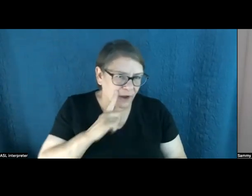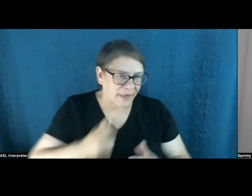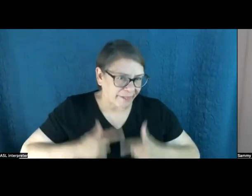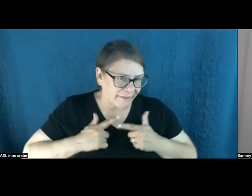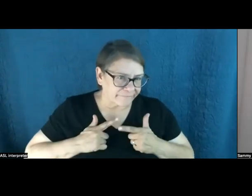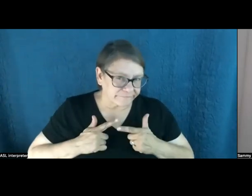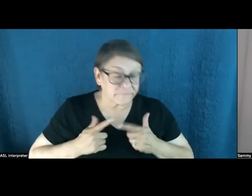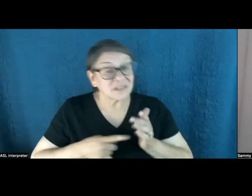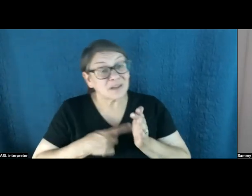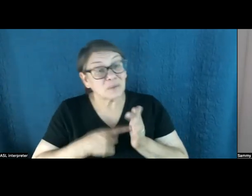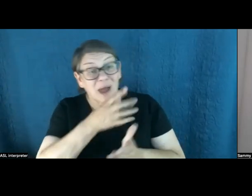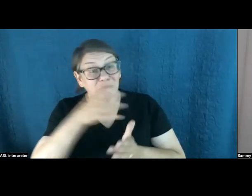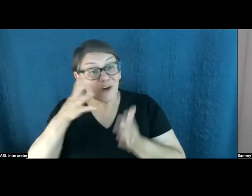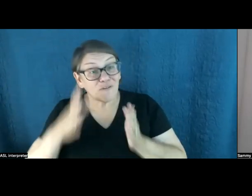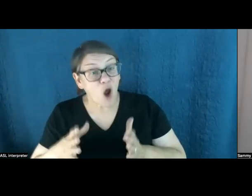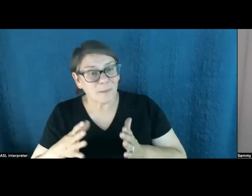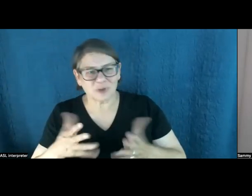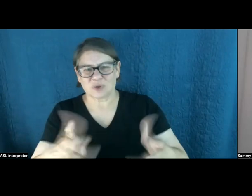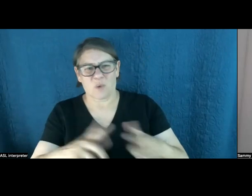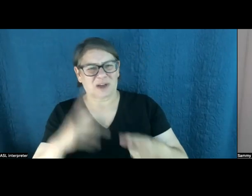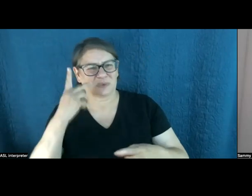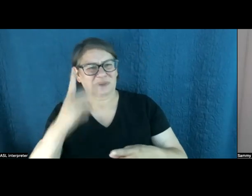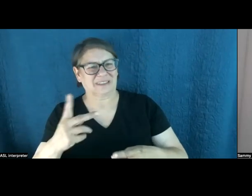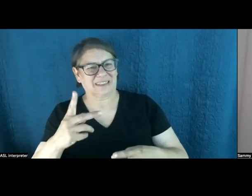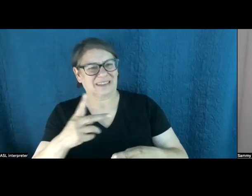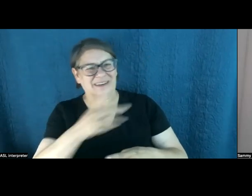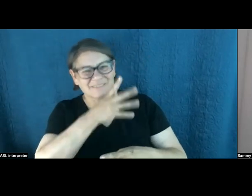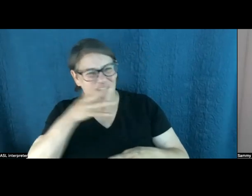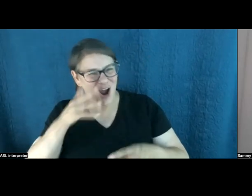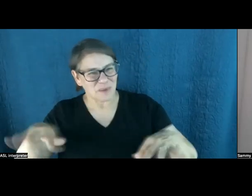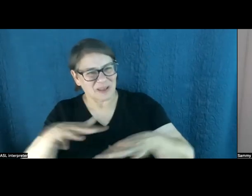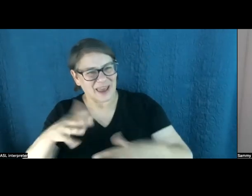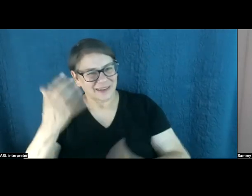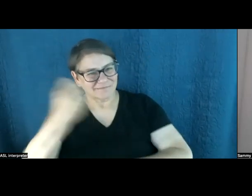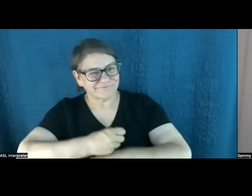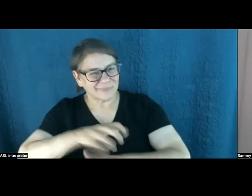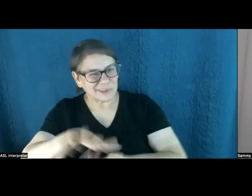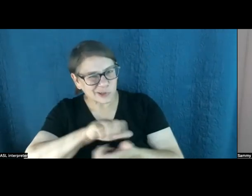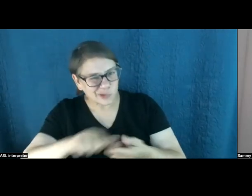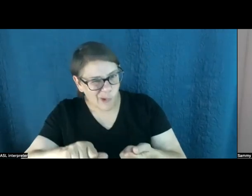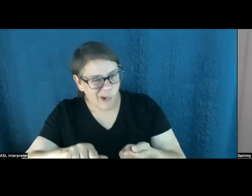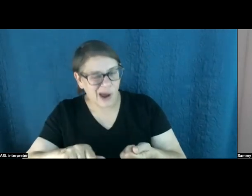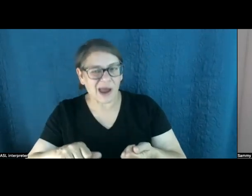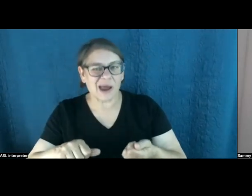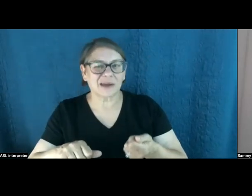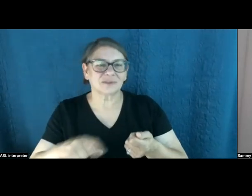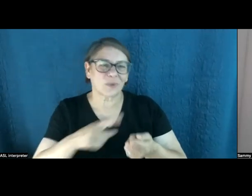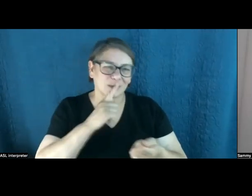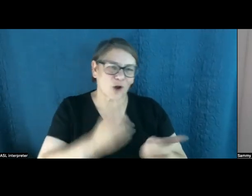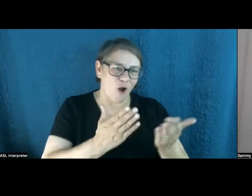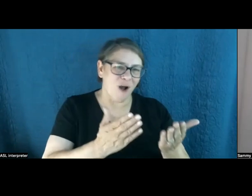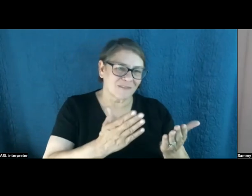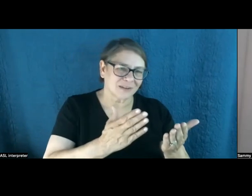Sometimes it's farmers and ranchers who don't want to see agricultural land taken out of production because these projects are often proposed for farmland.